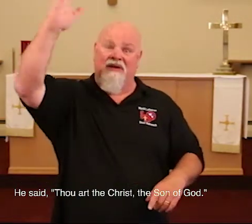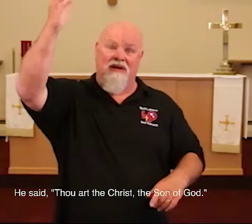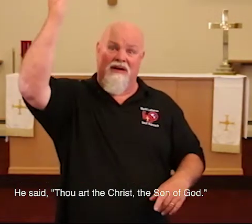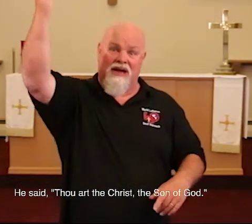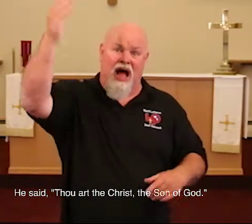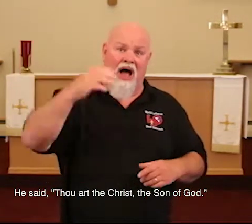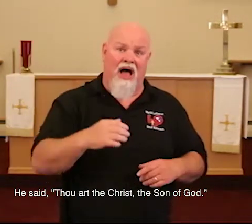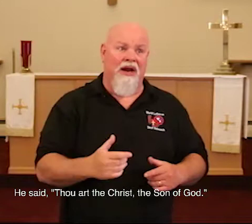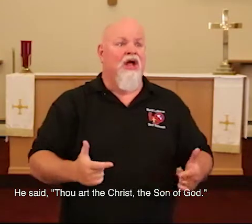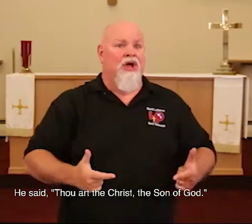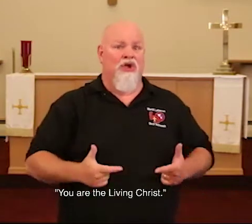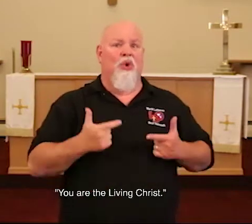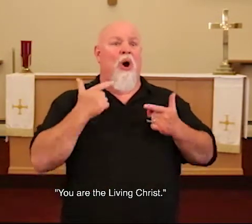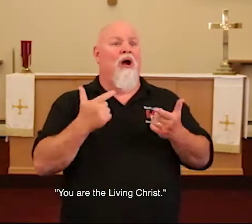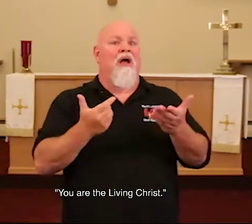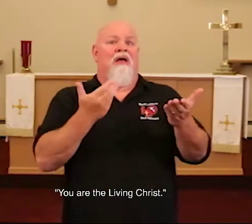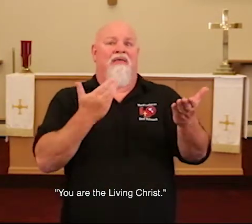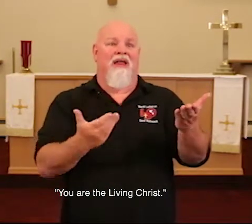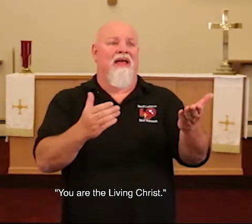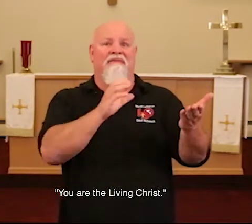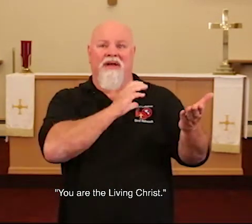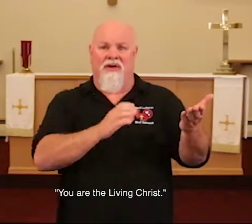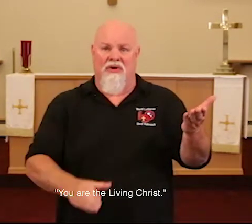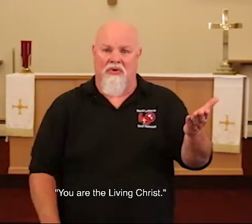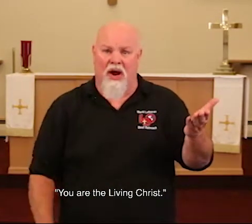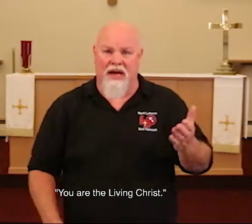God. You are the living Christ.